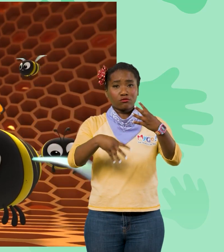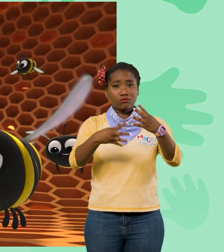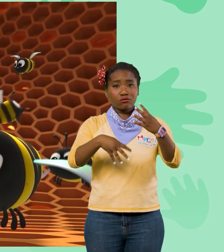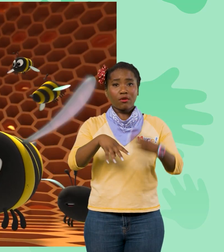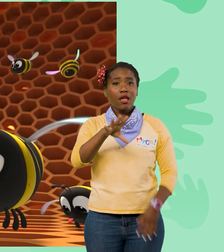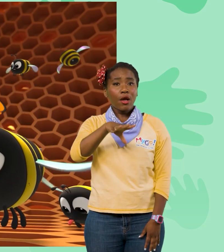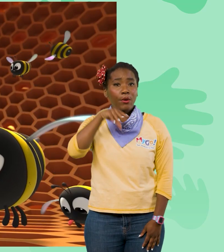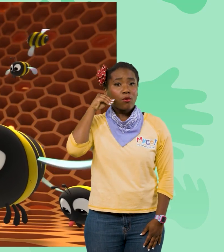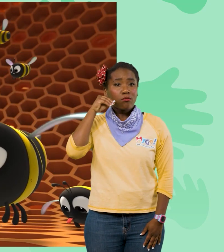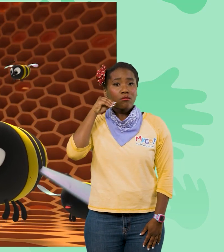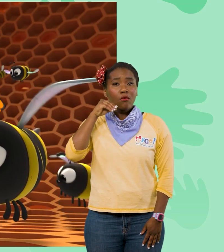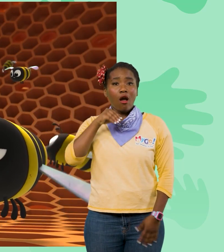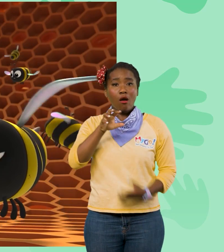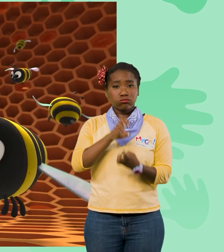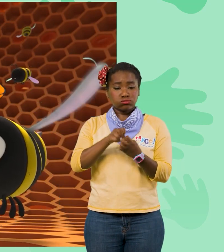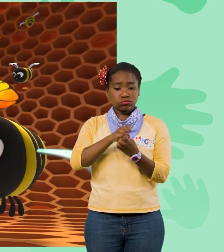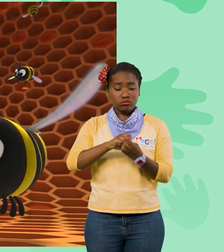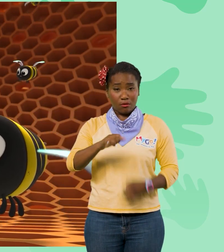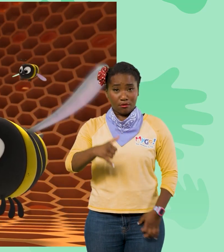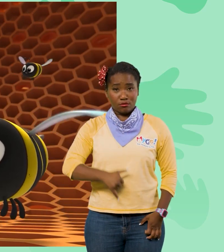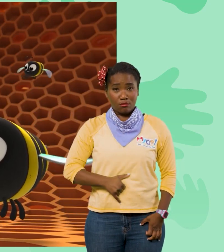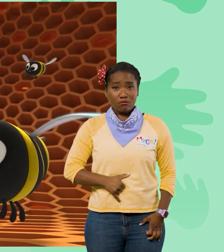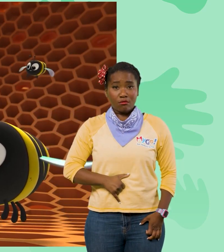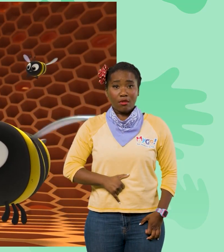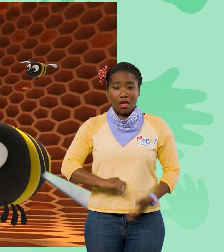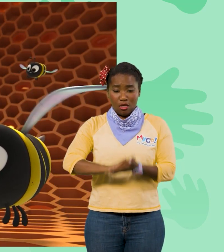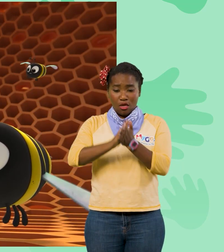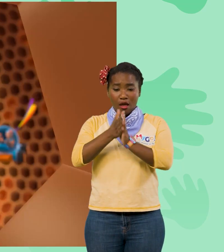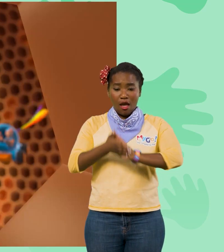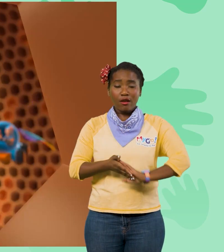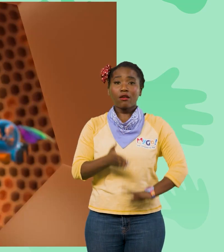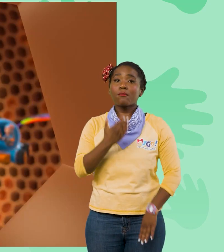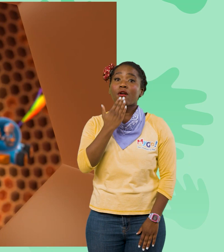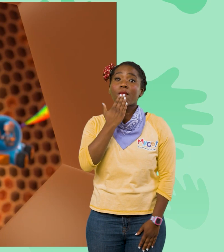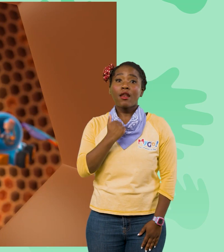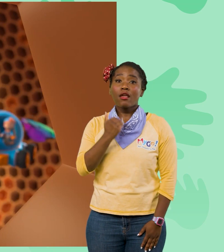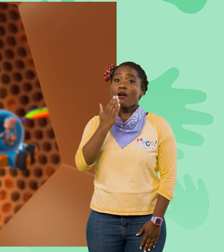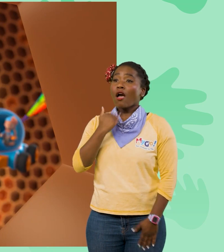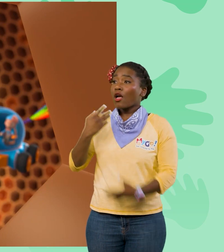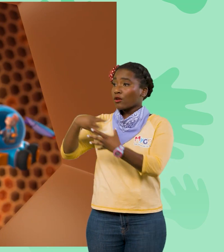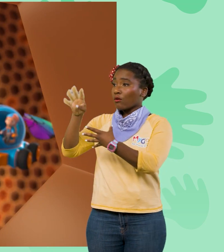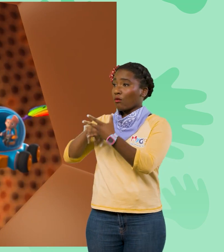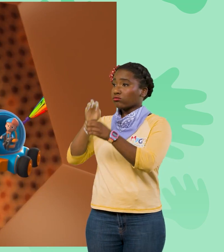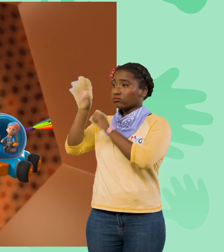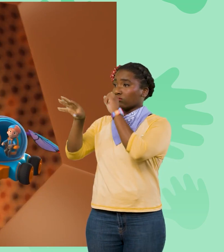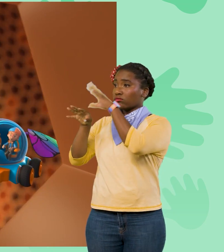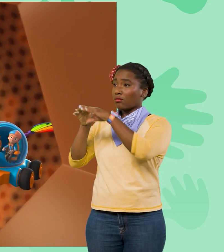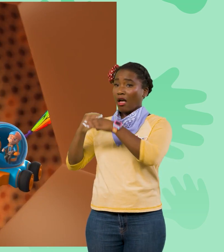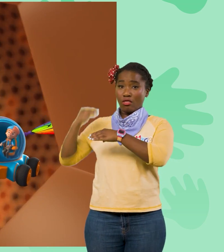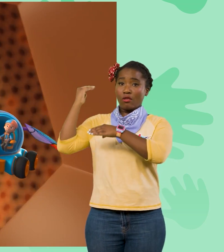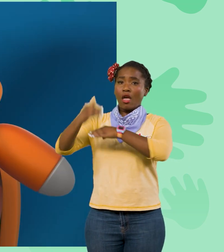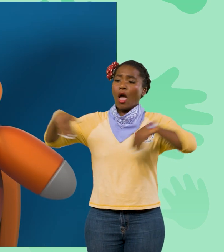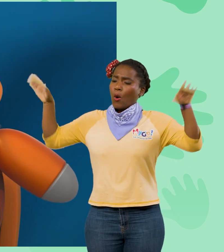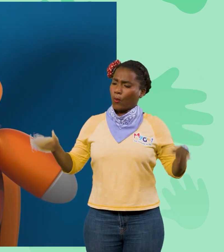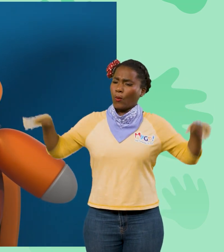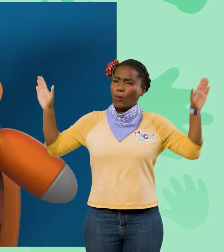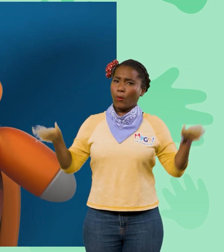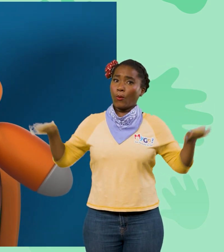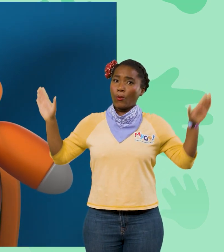store it in their stomachs, then put the honey in a honeycomb and flap their wings over it! Upload answer,